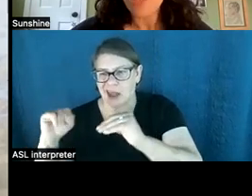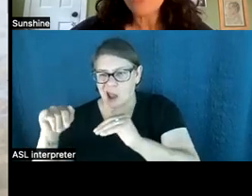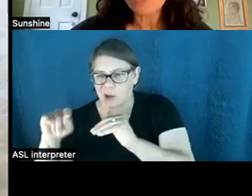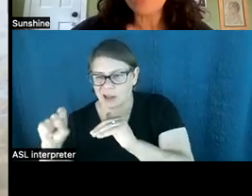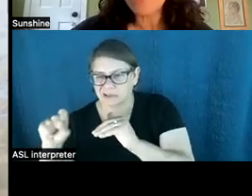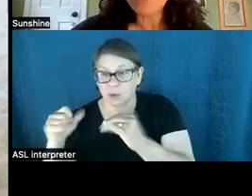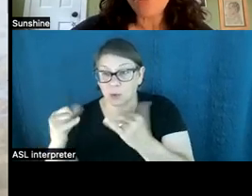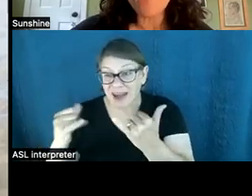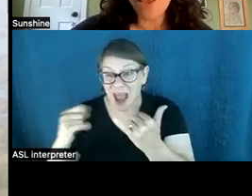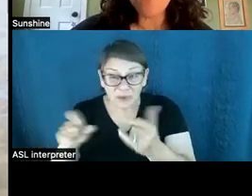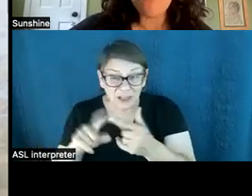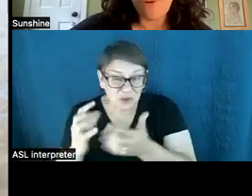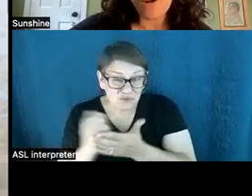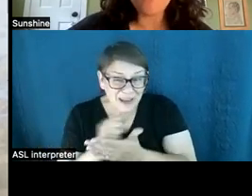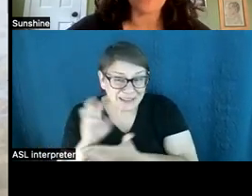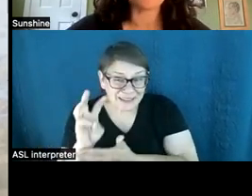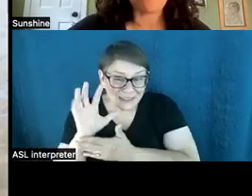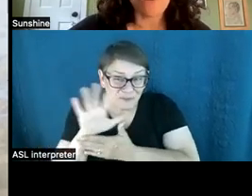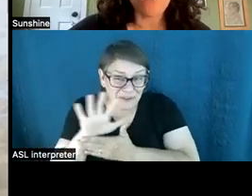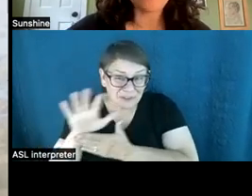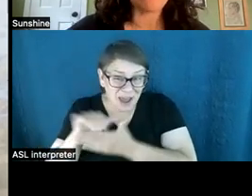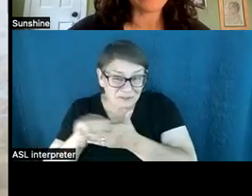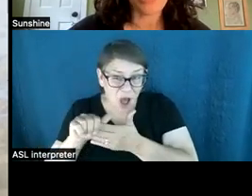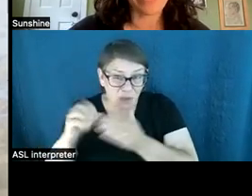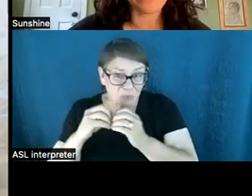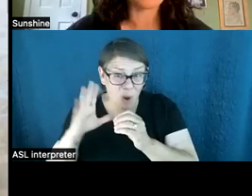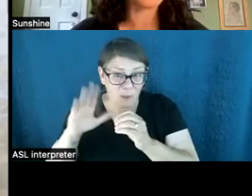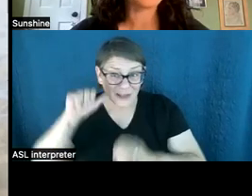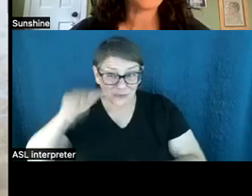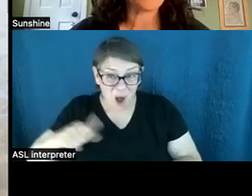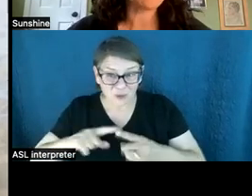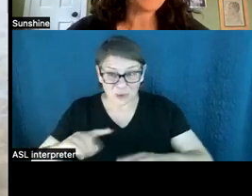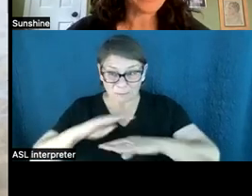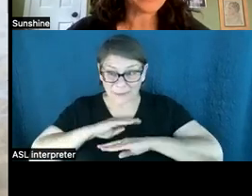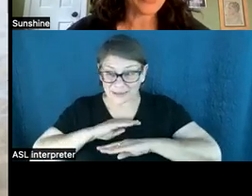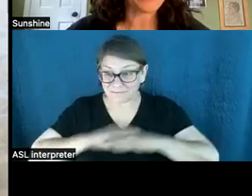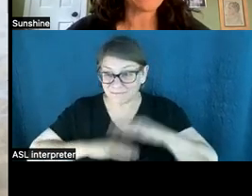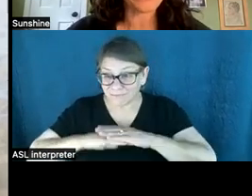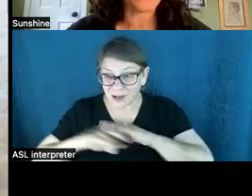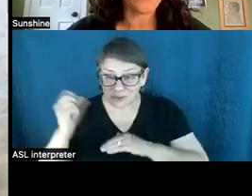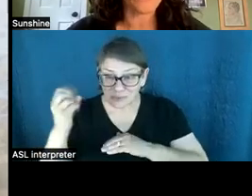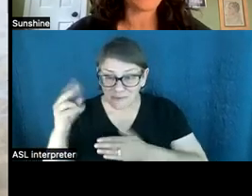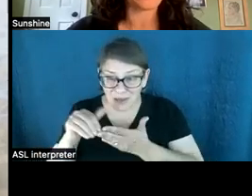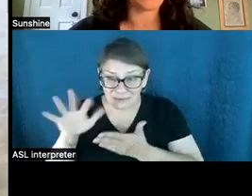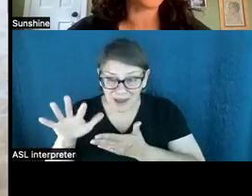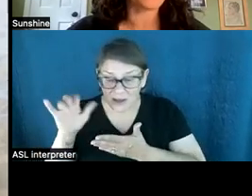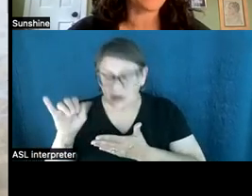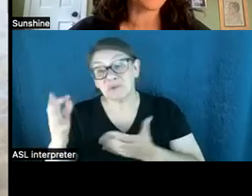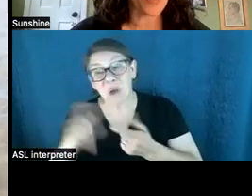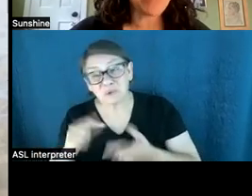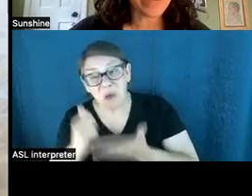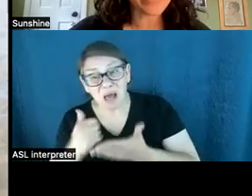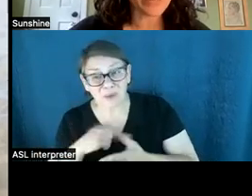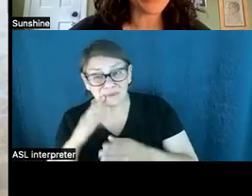$655 more by tomorrow to meet the challenge. So if you would like to help us meet that goal and get your